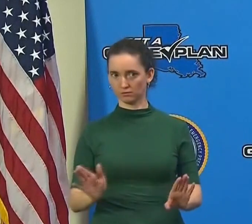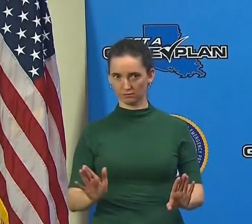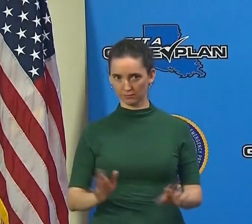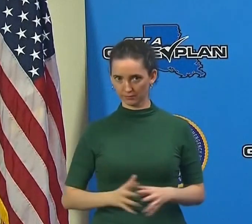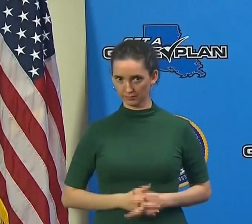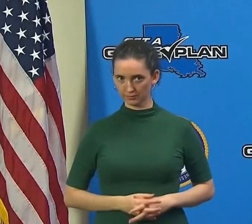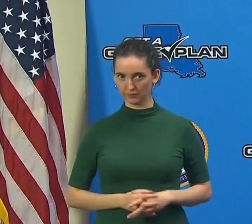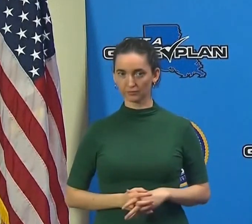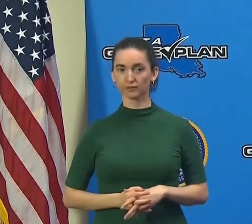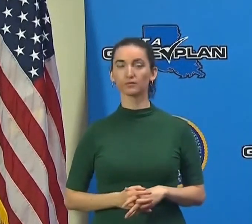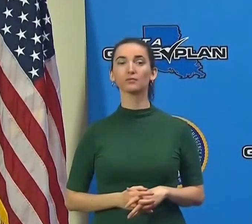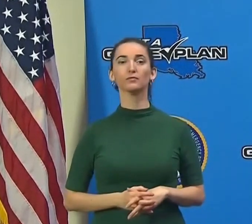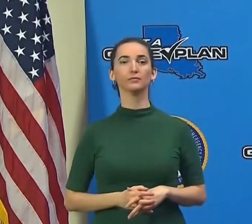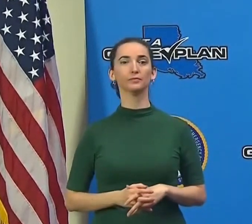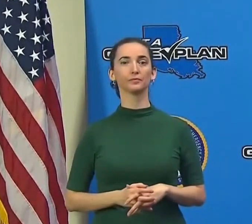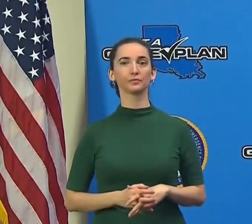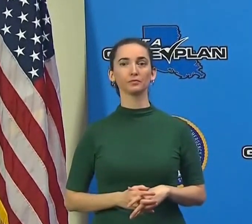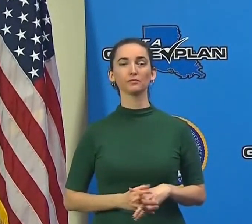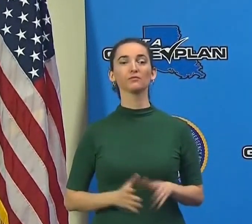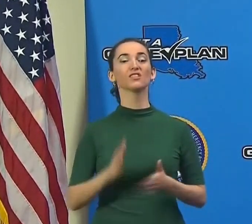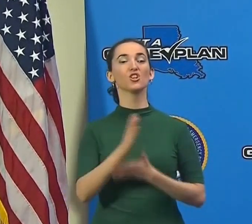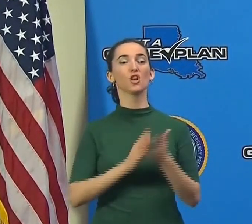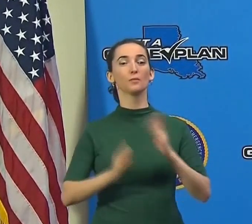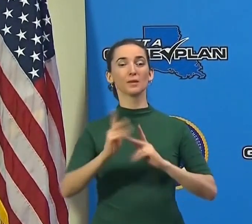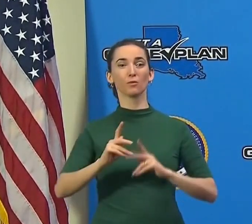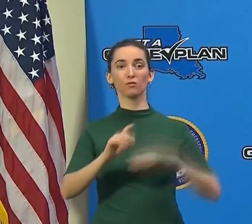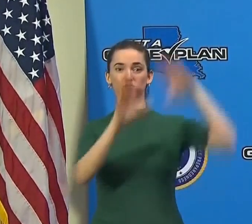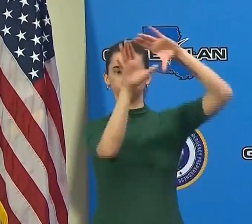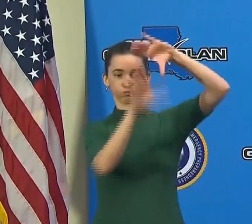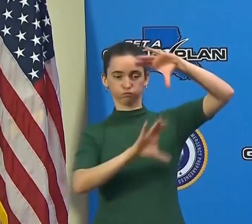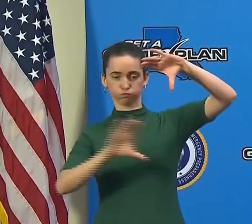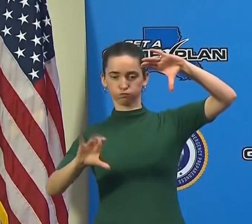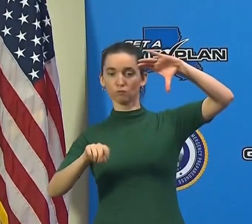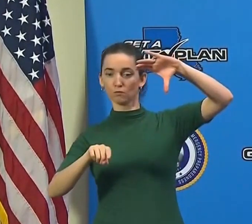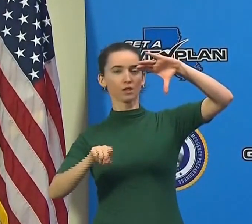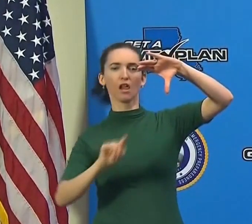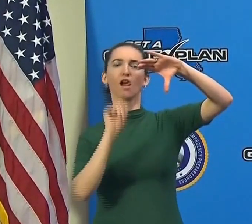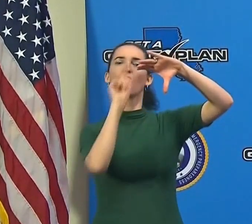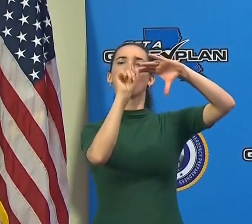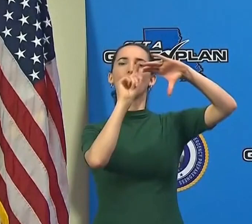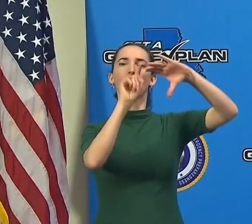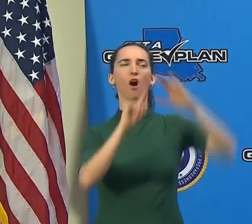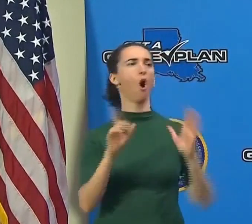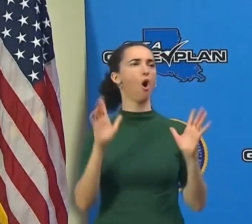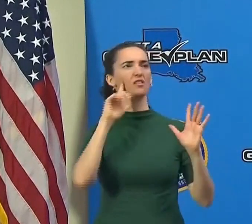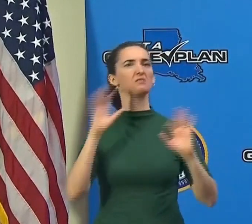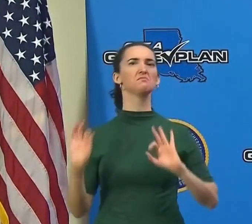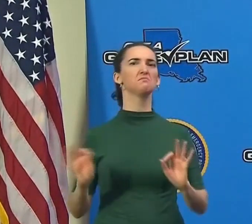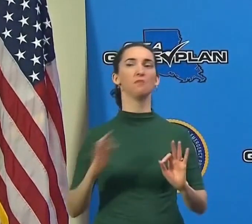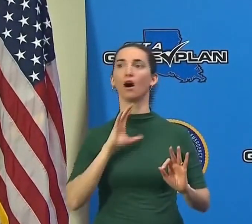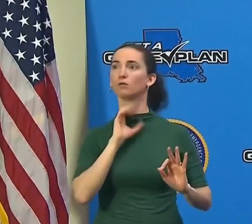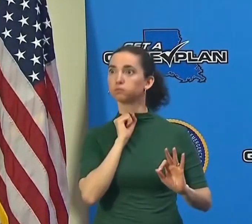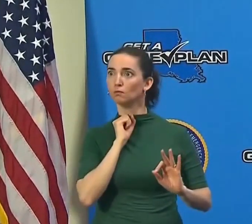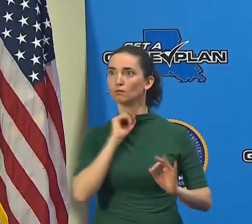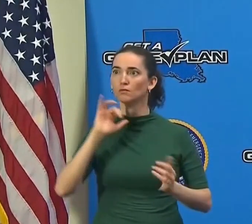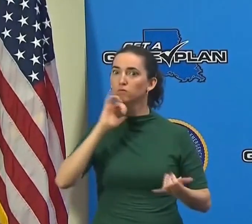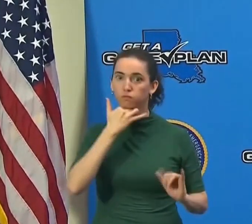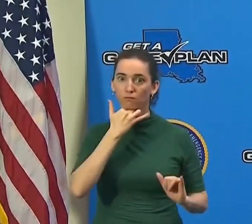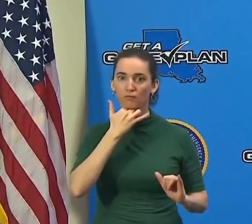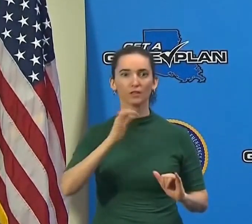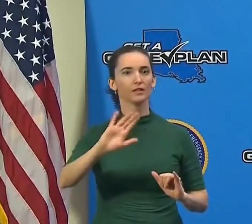I don't want folks who are further inland to be caught off guard because there's a potential